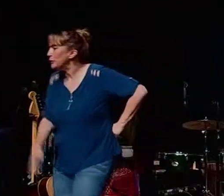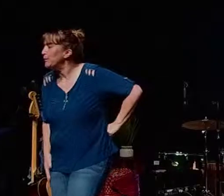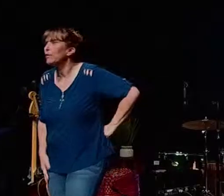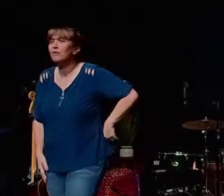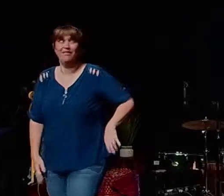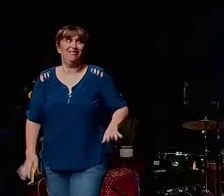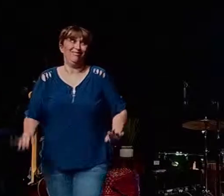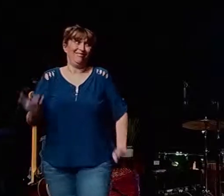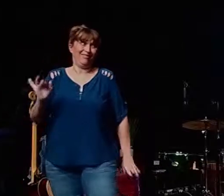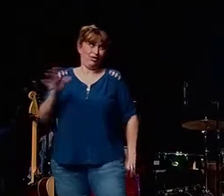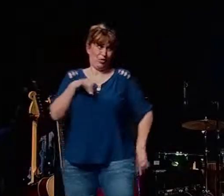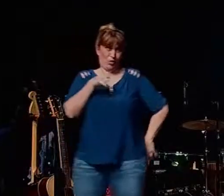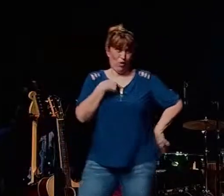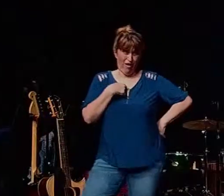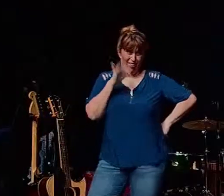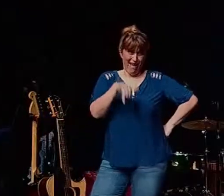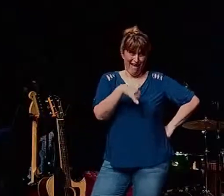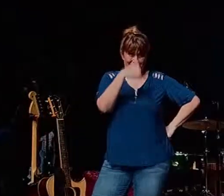that guy